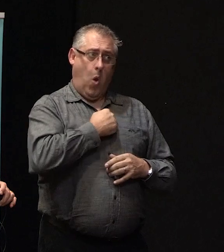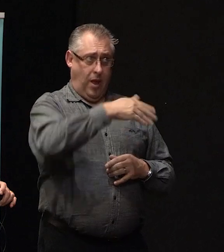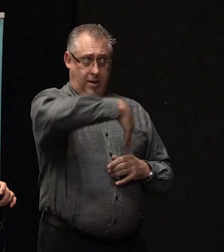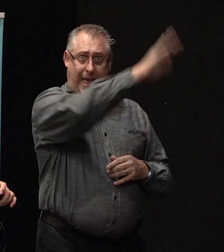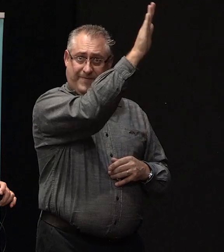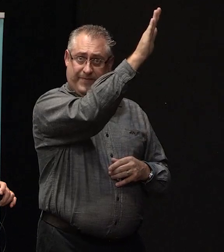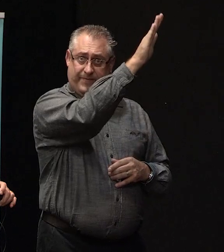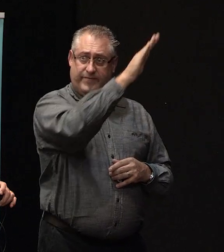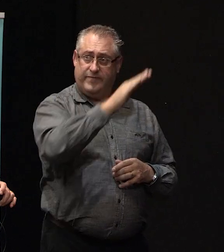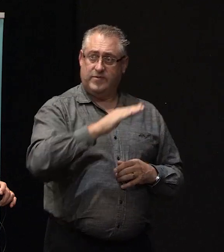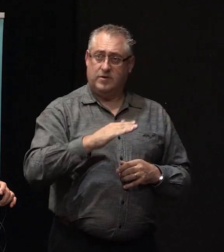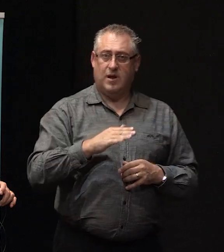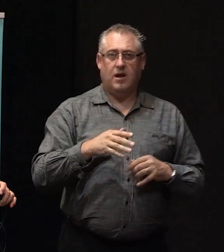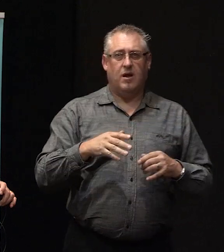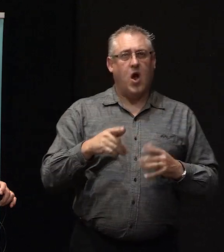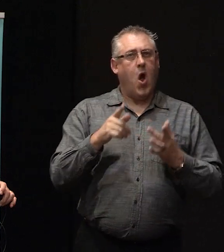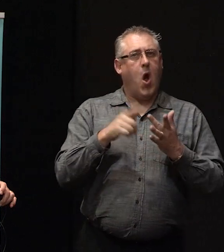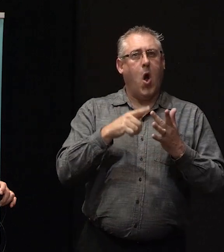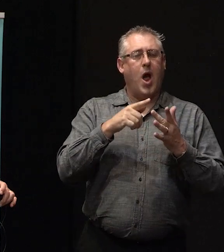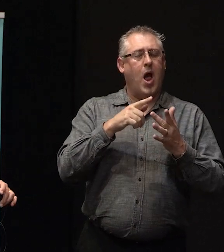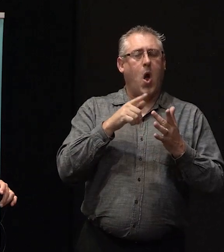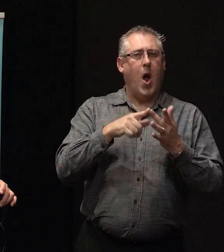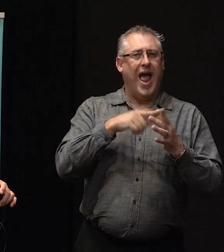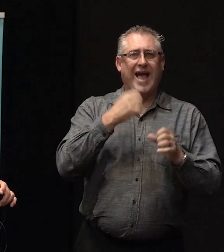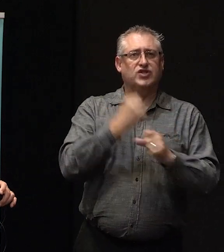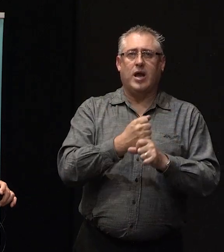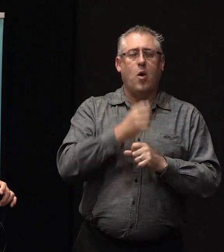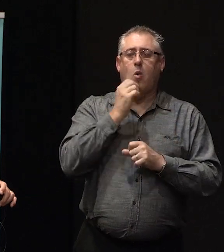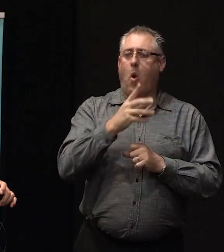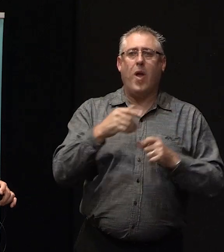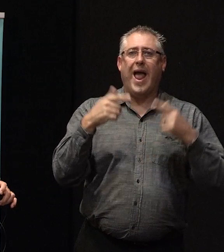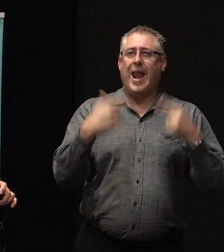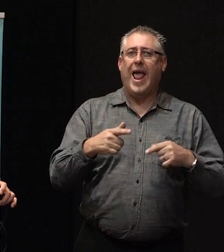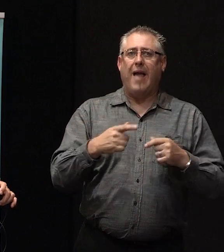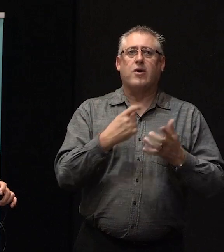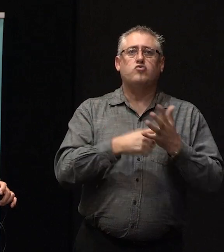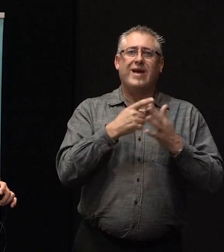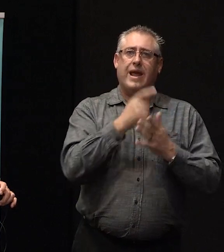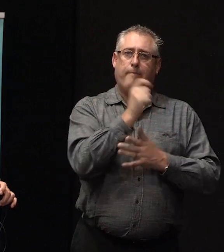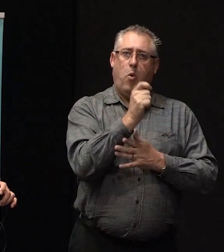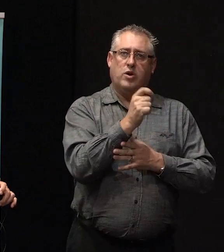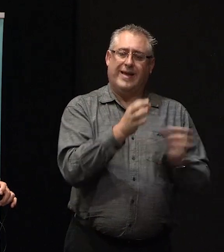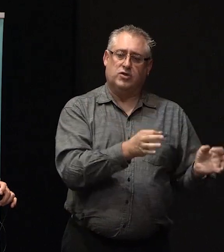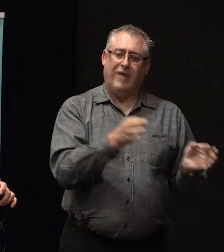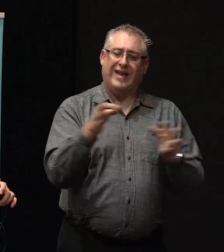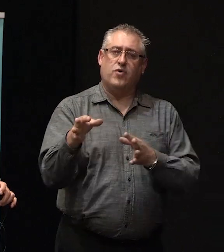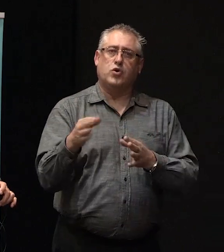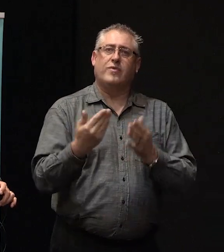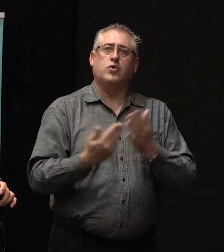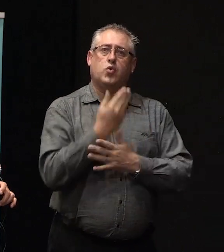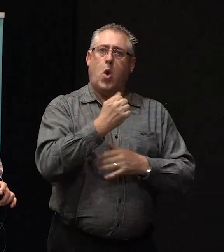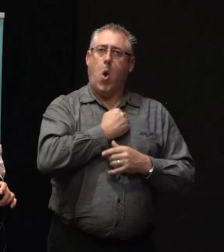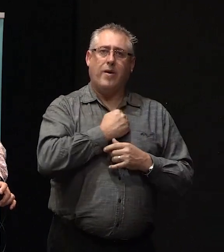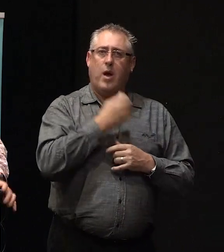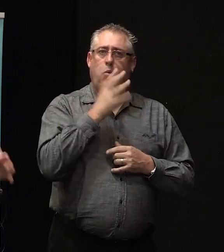How come IAG won't allow the rebuild to be transferred to the new owner? If it's going to